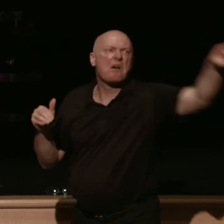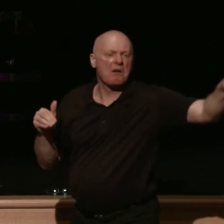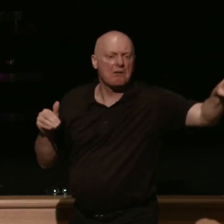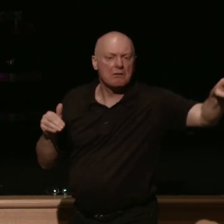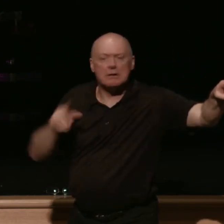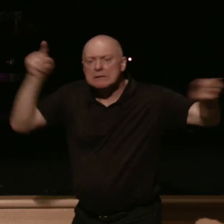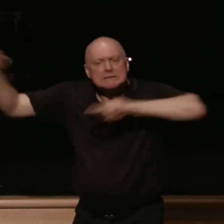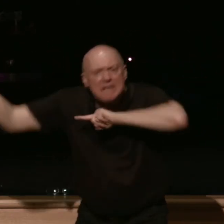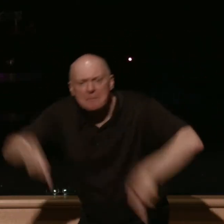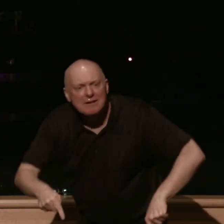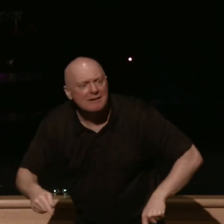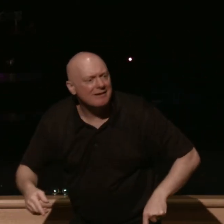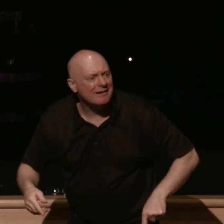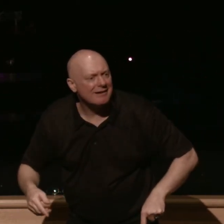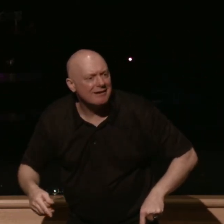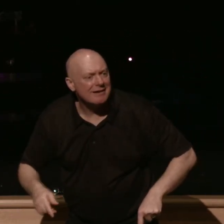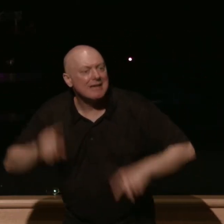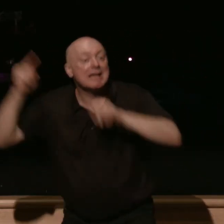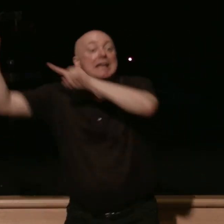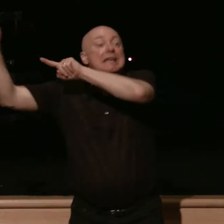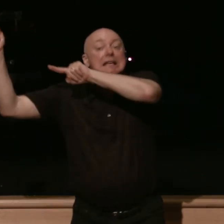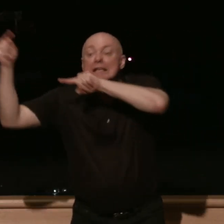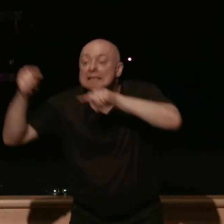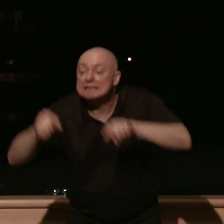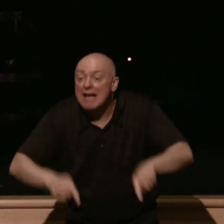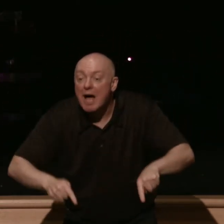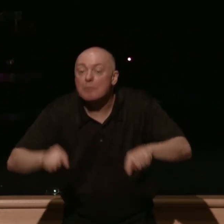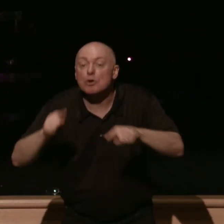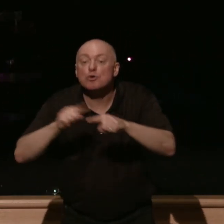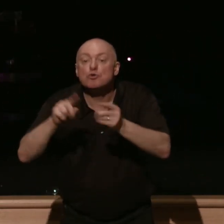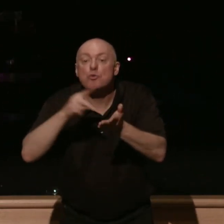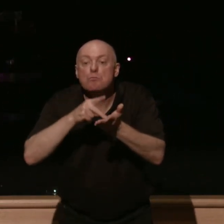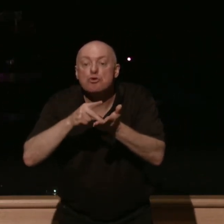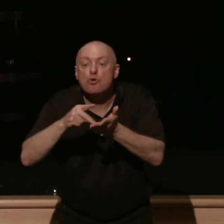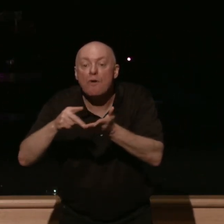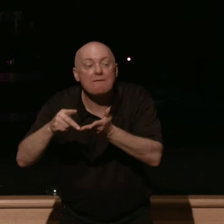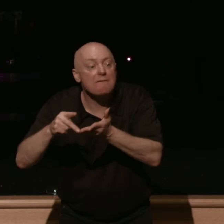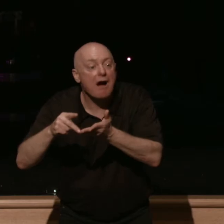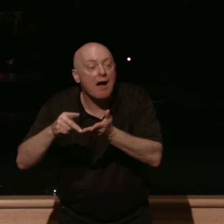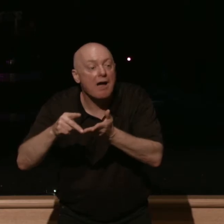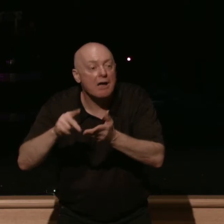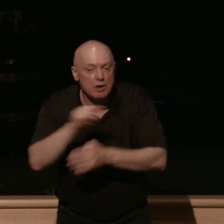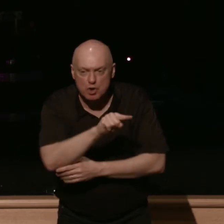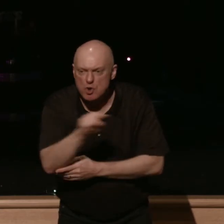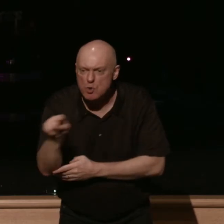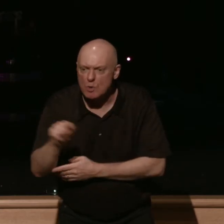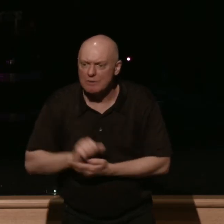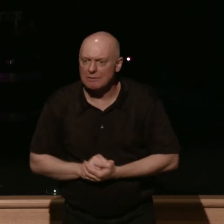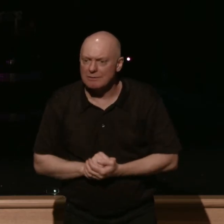and he's coming to purify you me